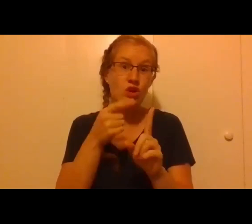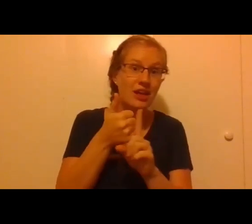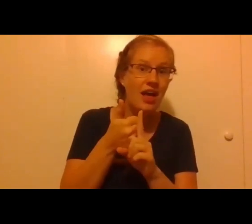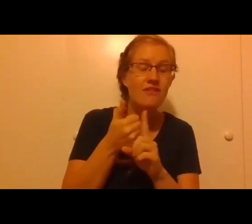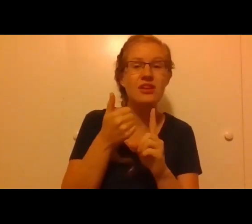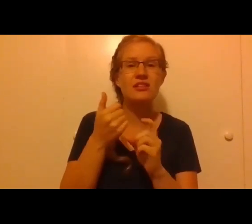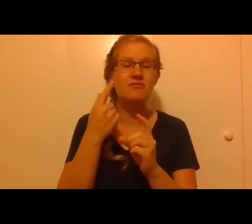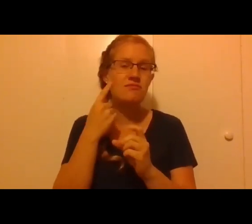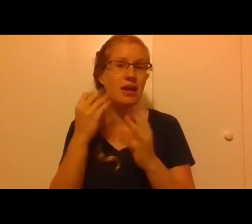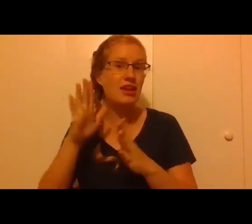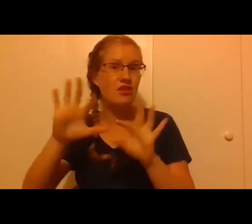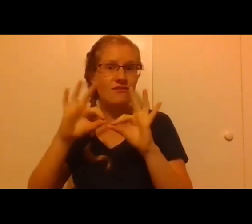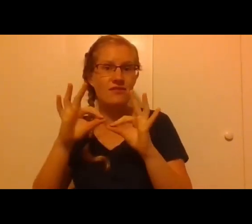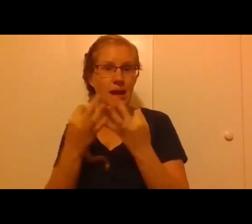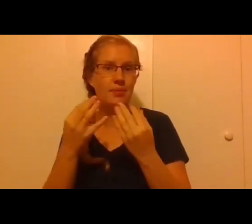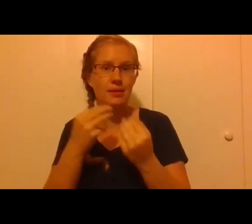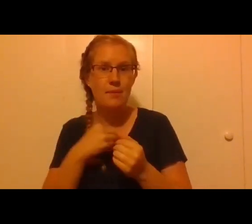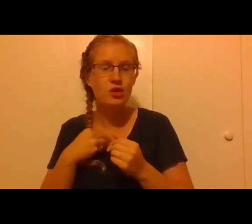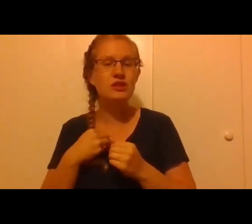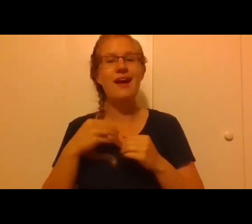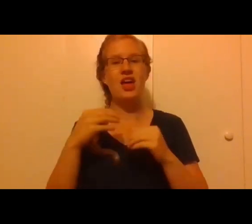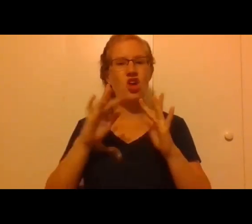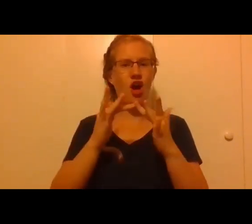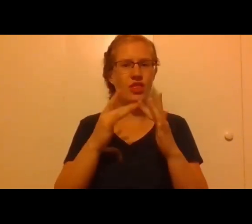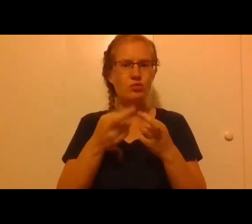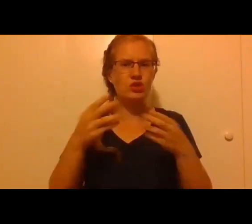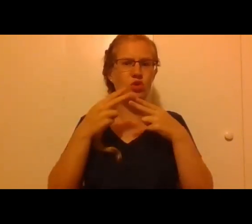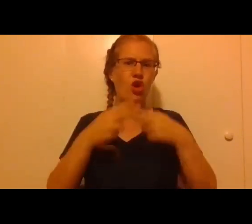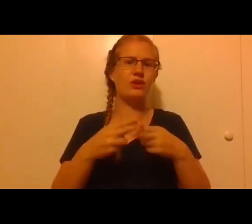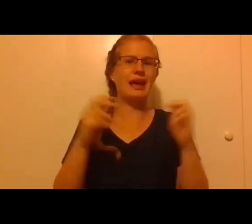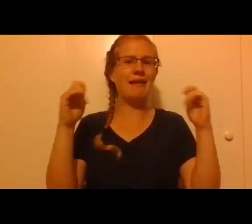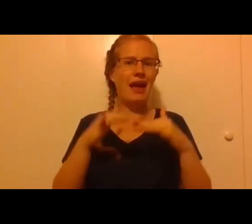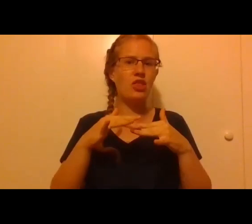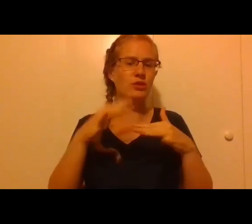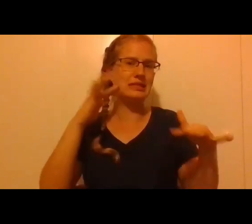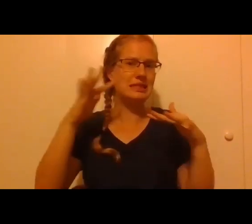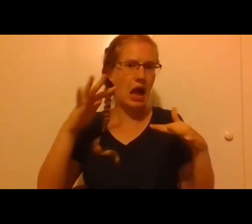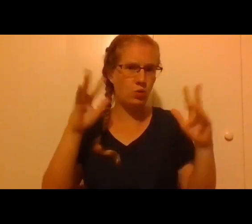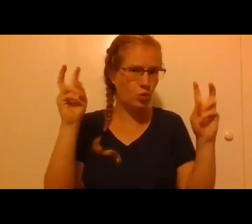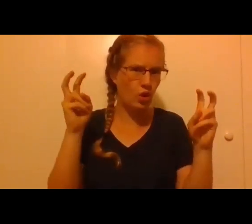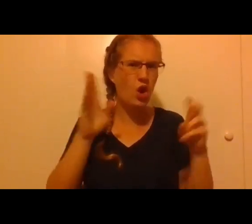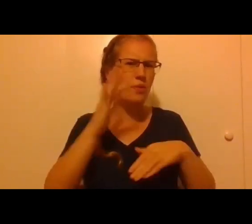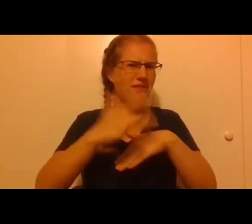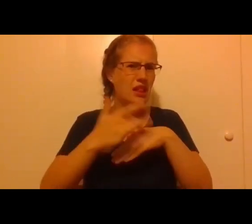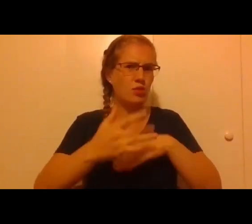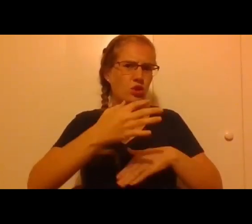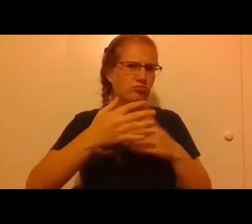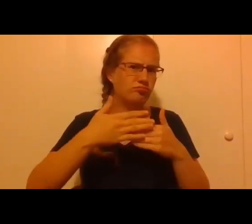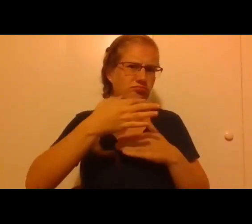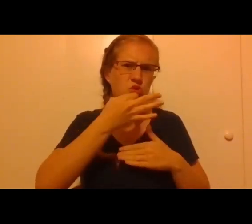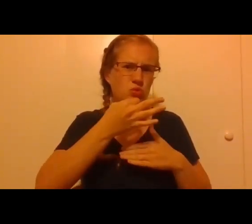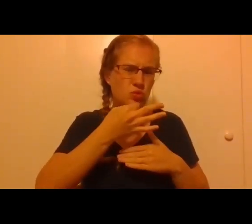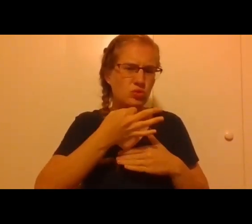called Gathering Sound. It should be available to the public in the near future and will